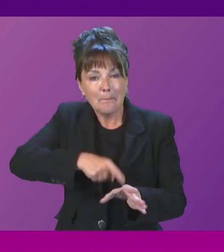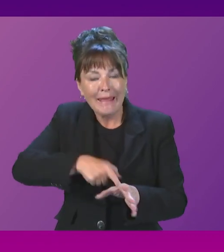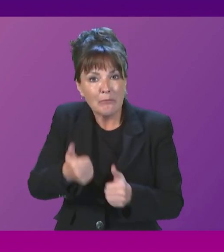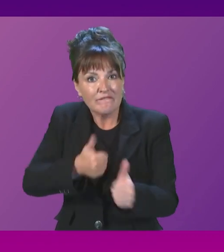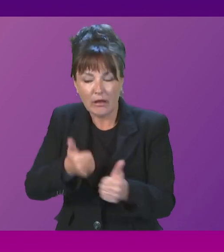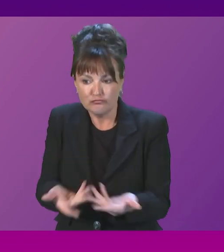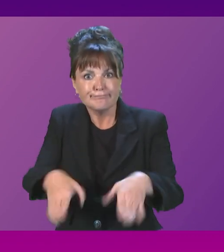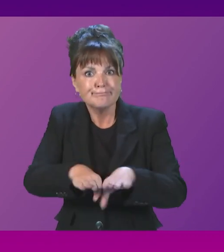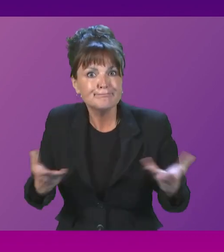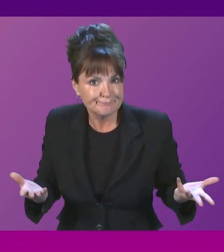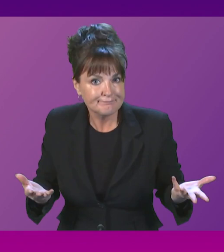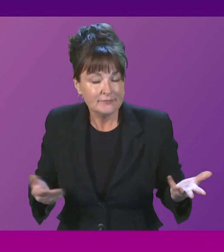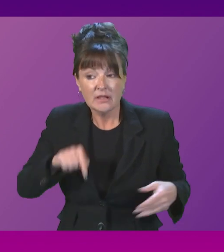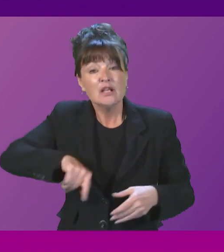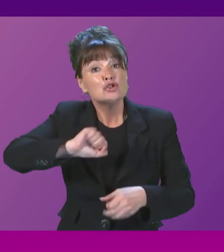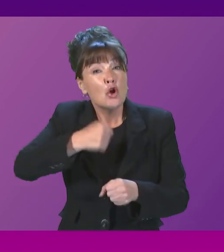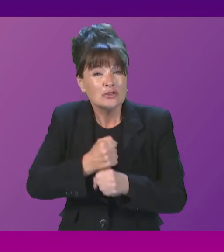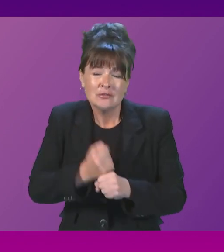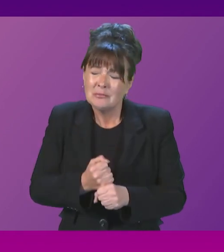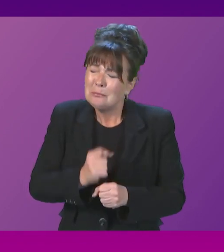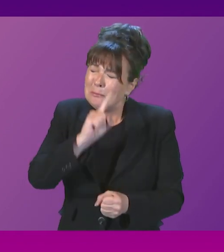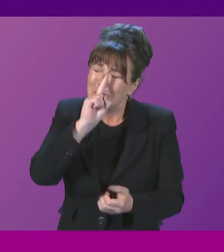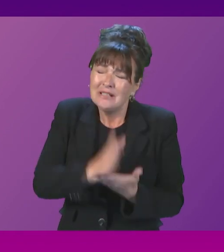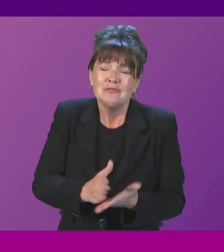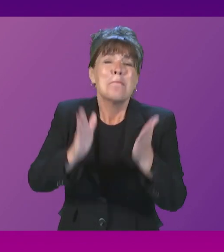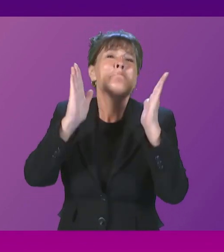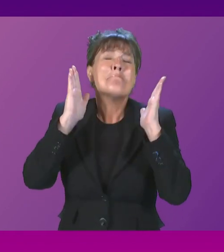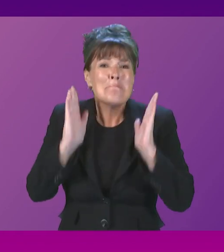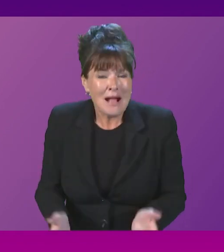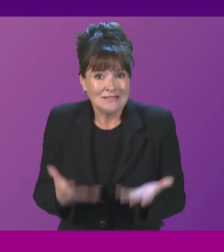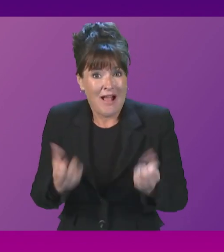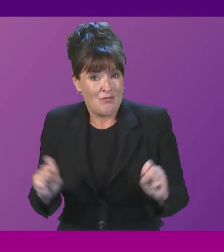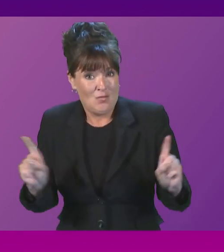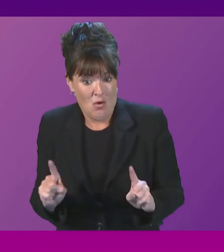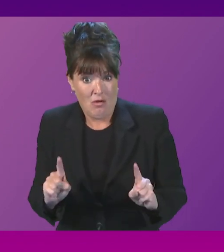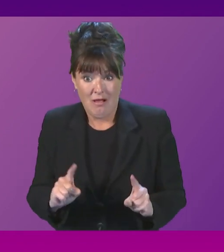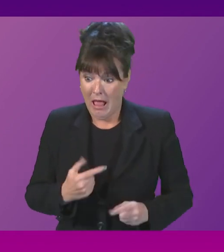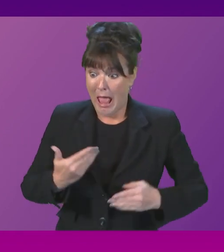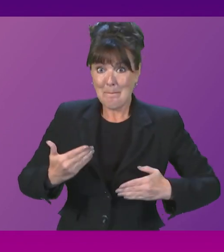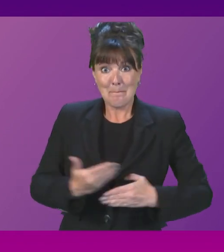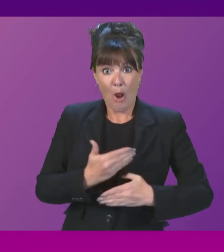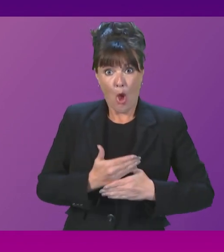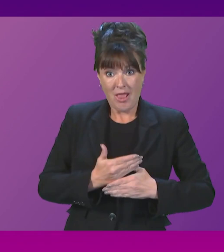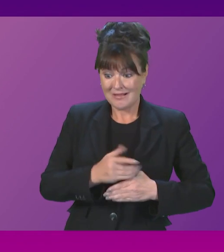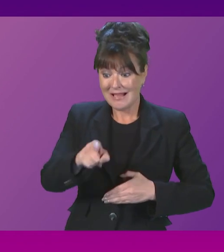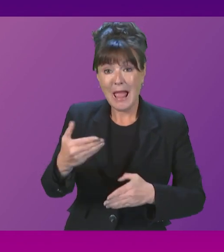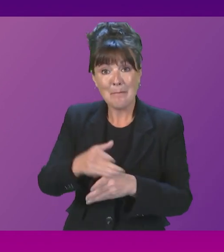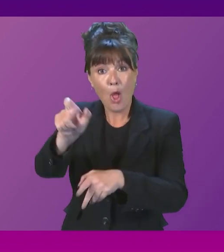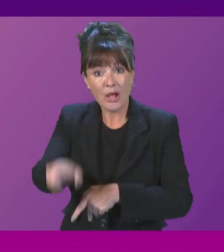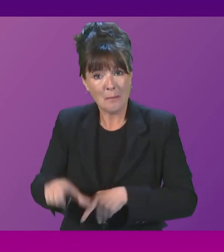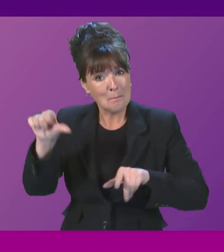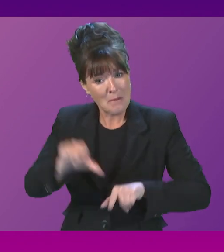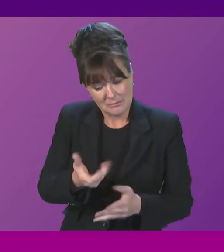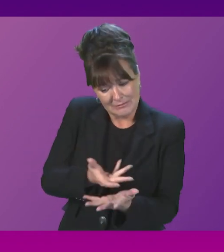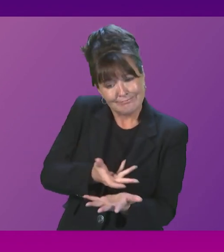Government firmly believes that there must be meaningful dialogue between employers and employees to ensure at all times that workers are treated